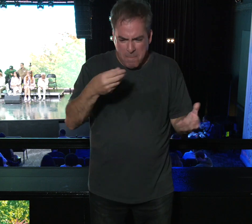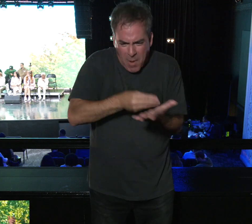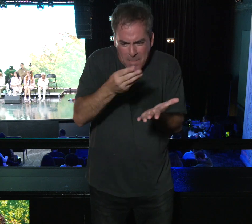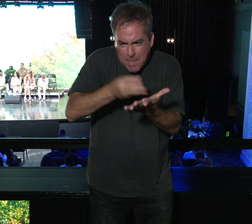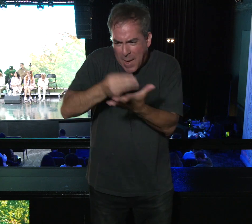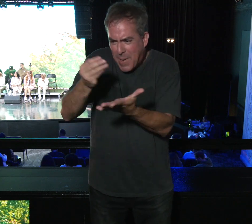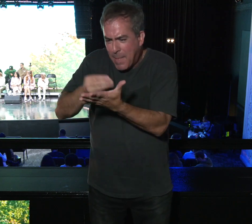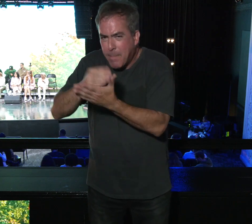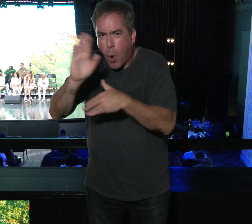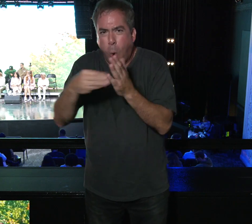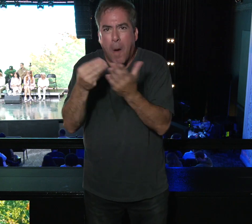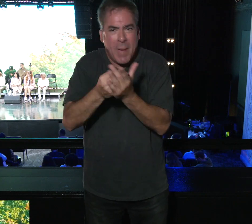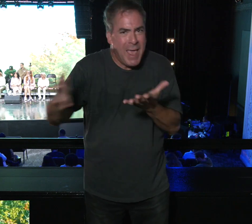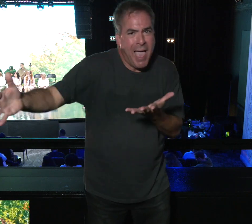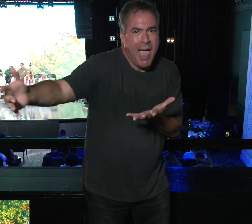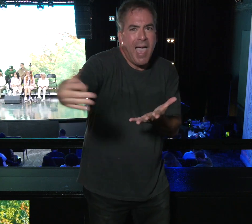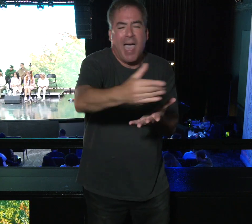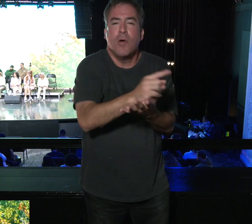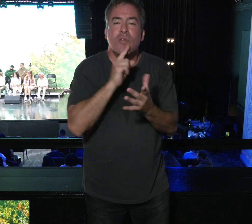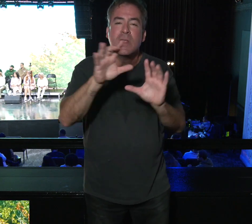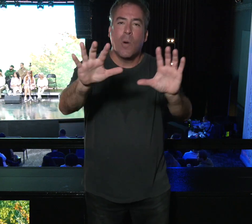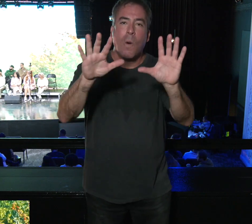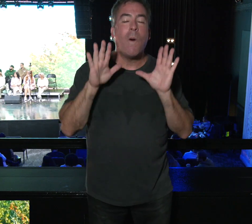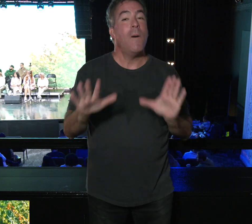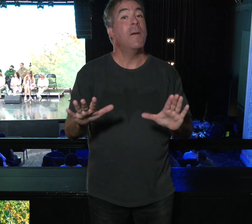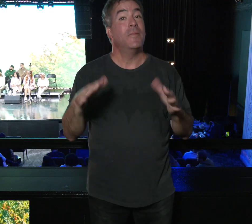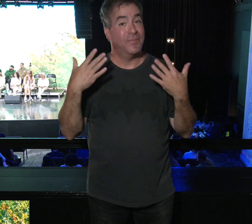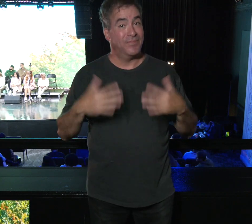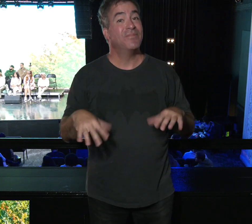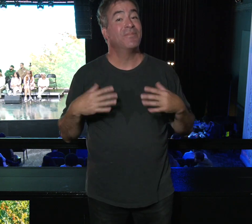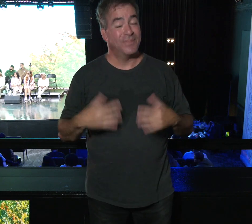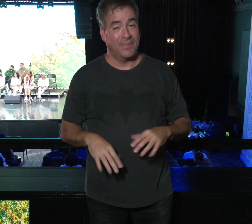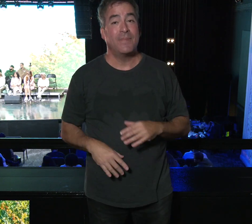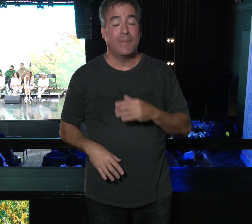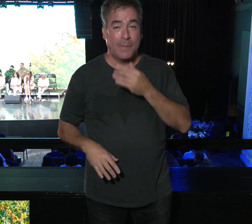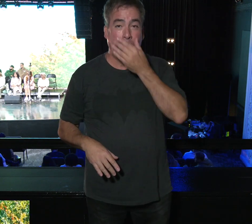We got all the donations. I mean, it was an incredible time.